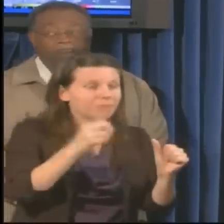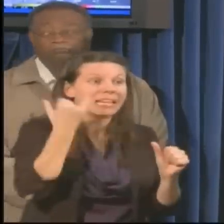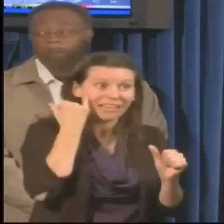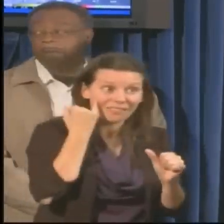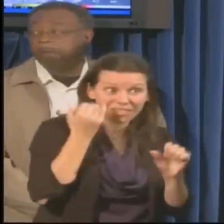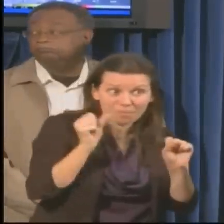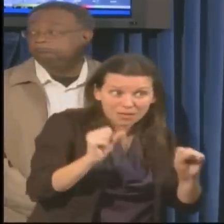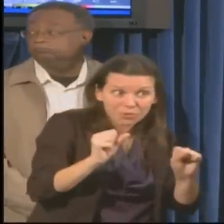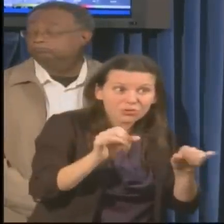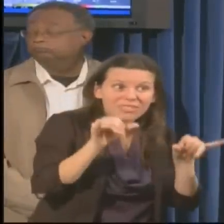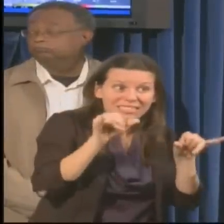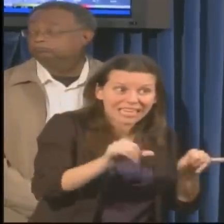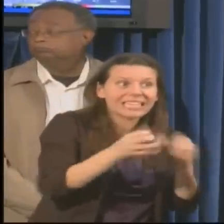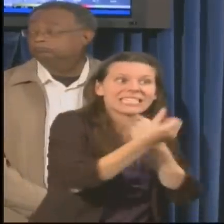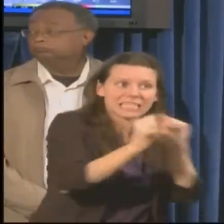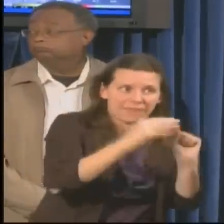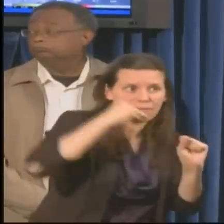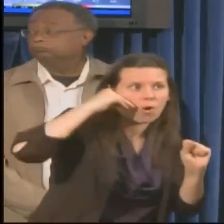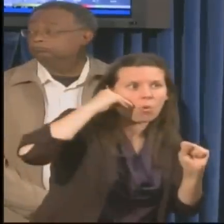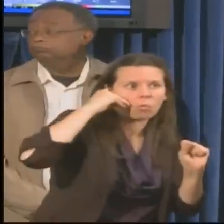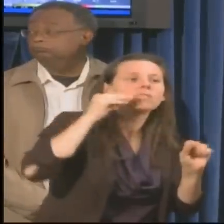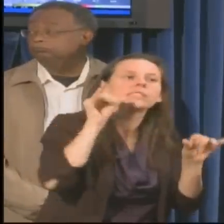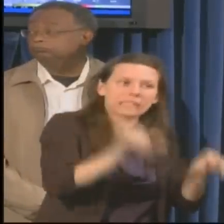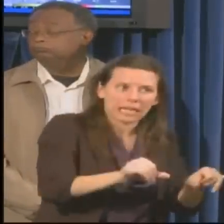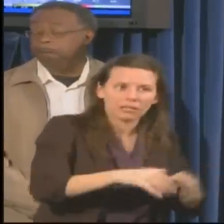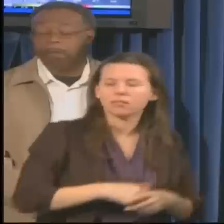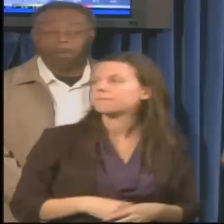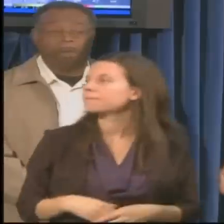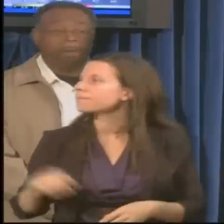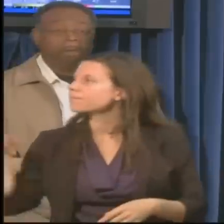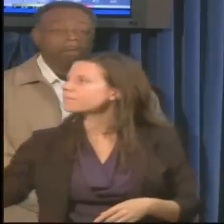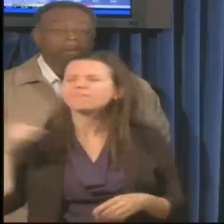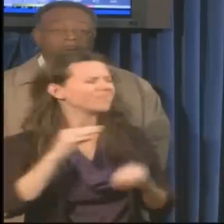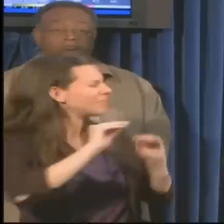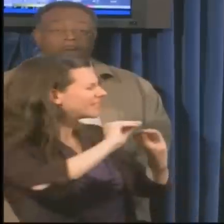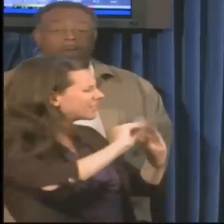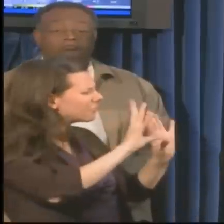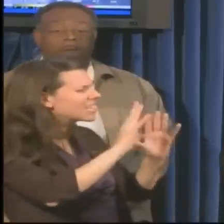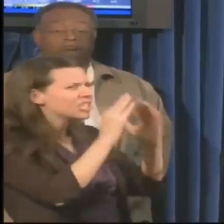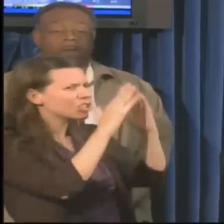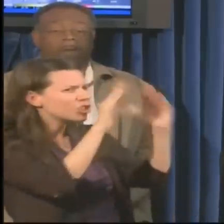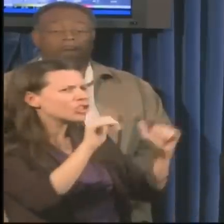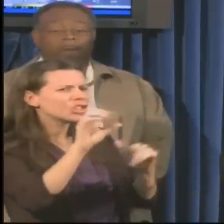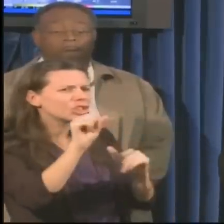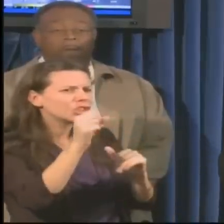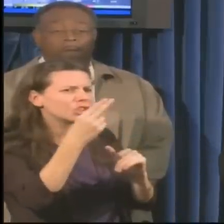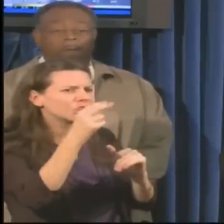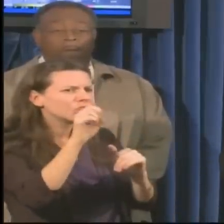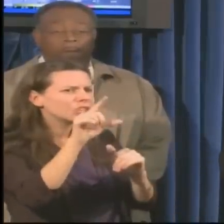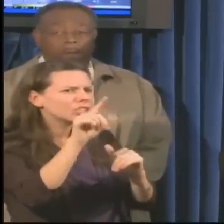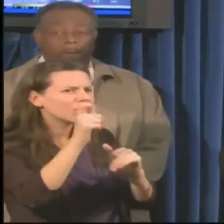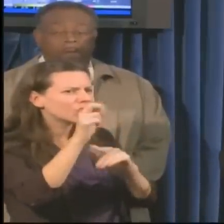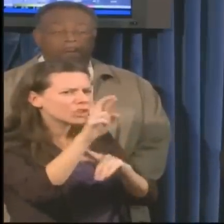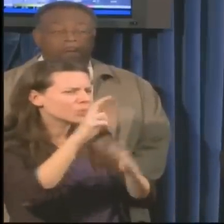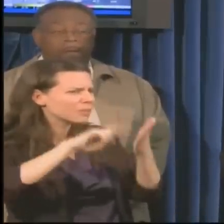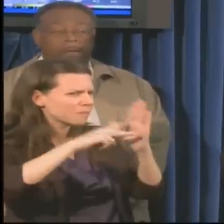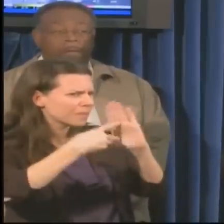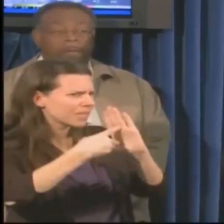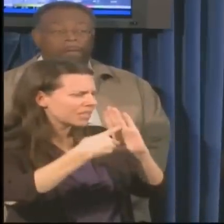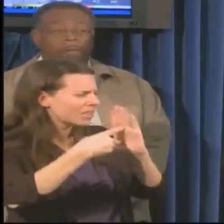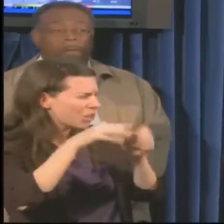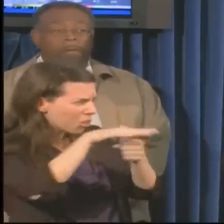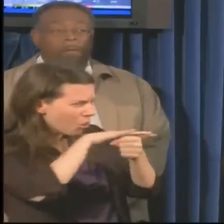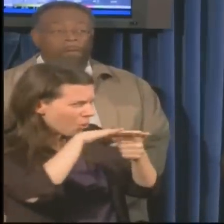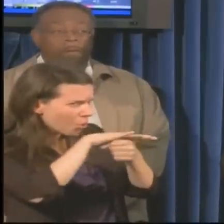Yes, Mike. Can I have a clarification on the shelters? These are local shelters that DSS, the local DSS offices